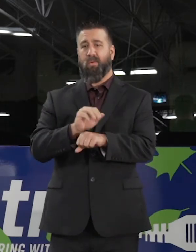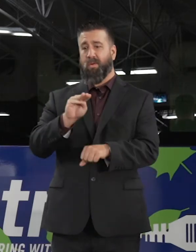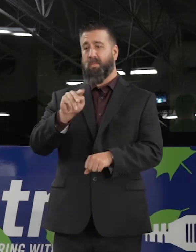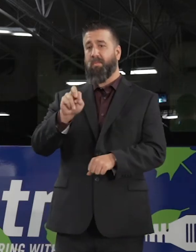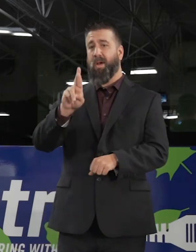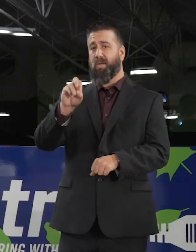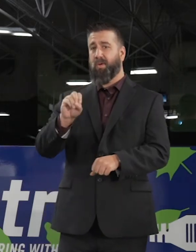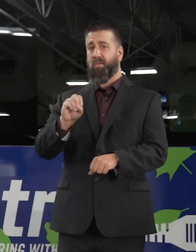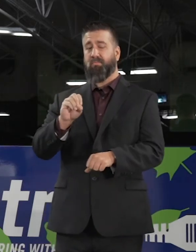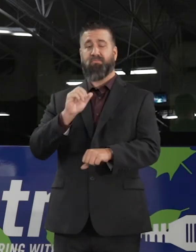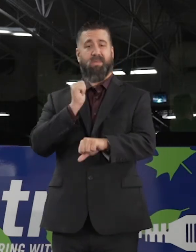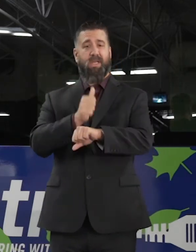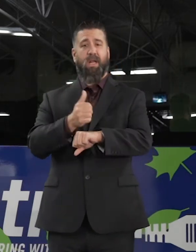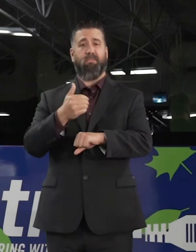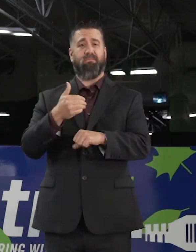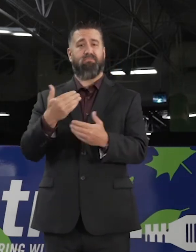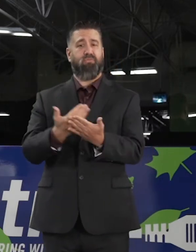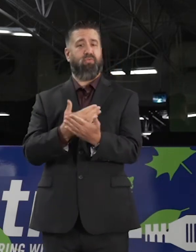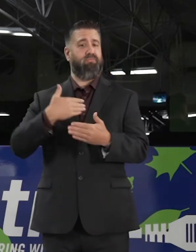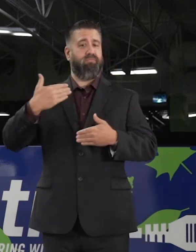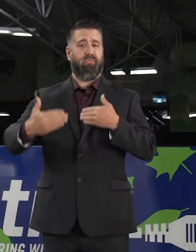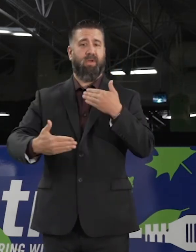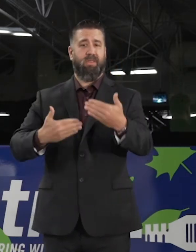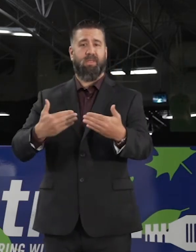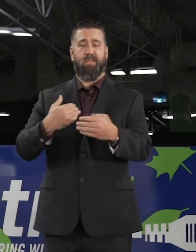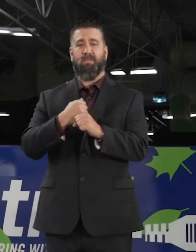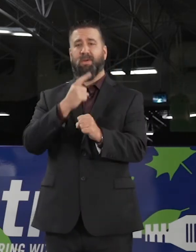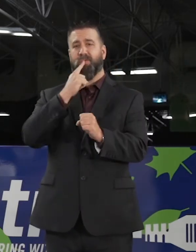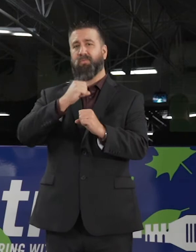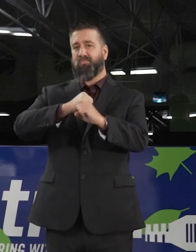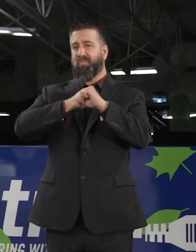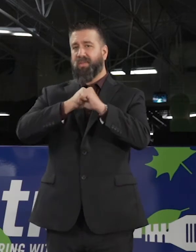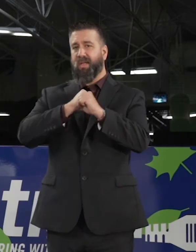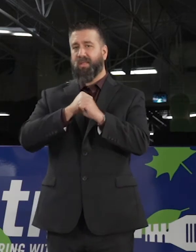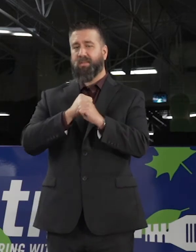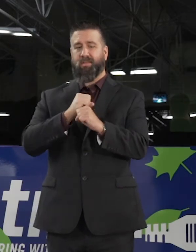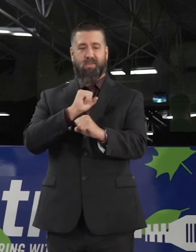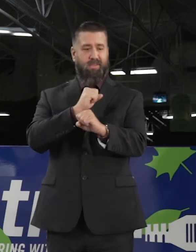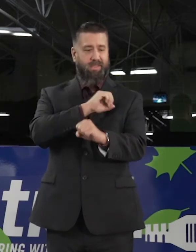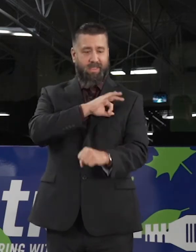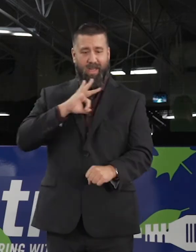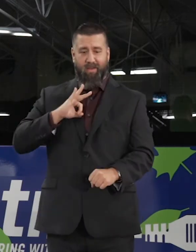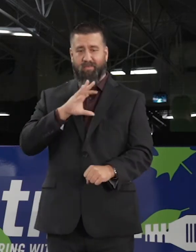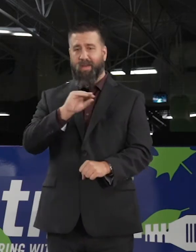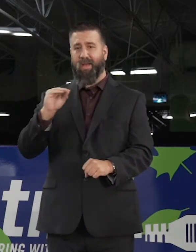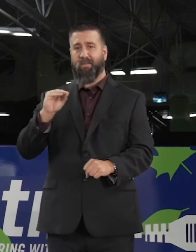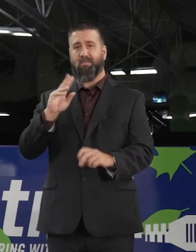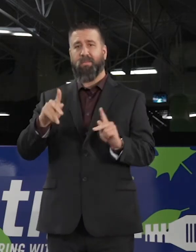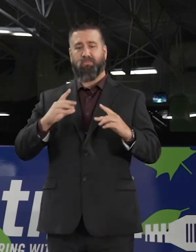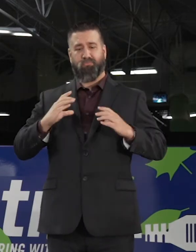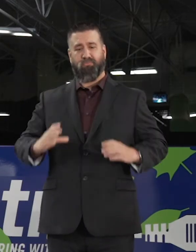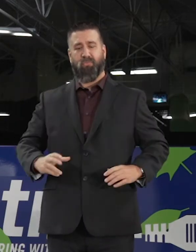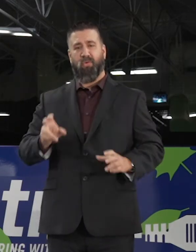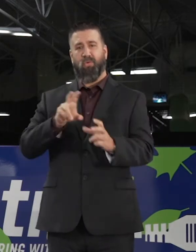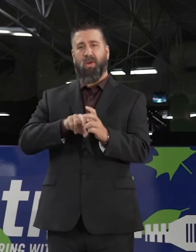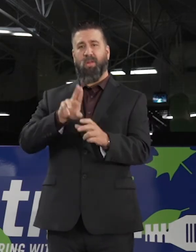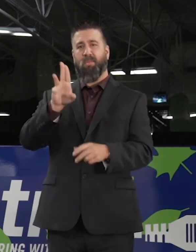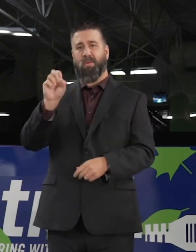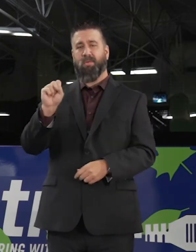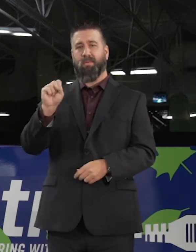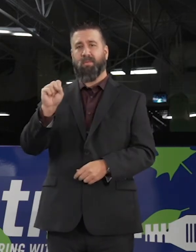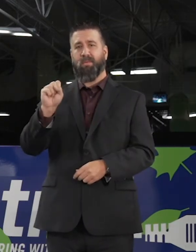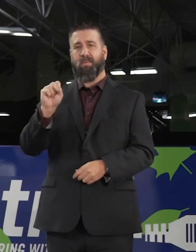to keep their riders and their employees safe. And they continue to look for innovative ways to